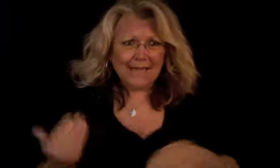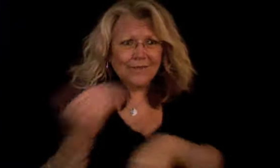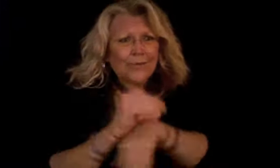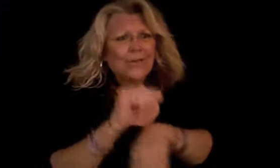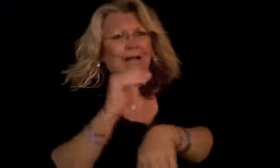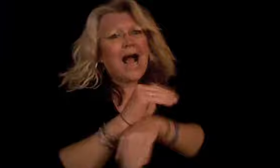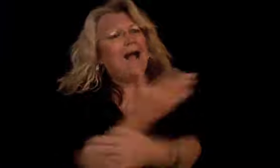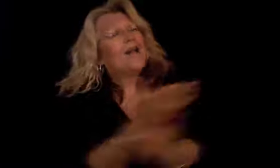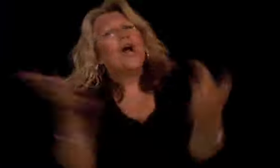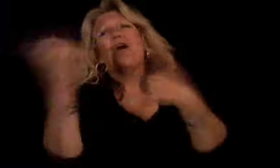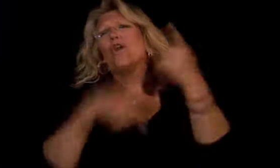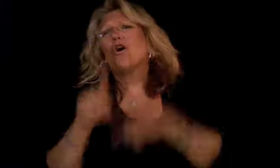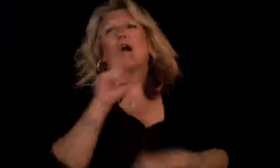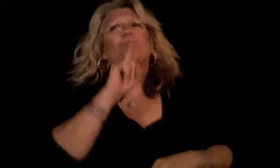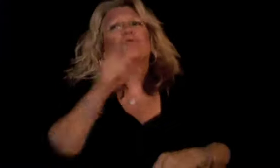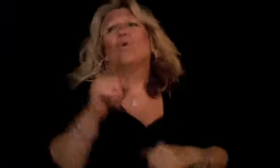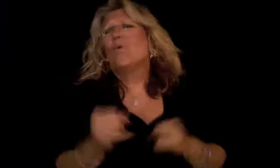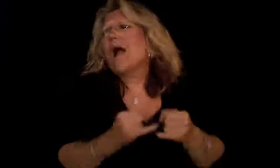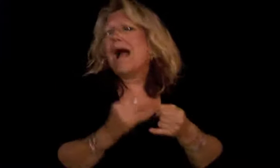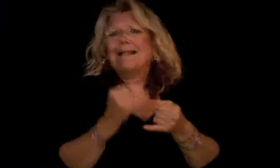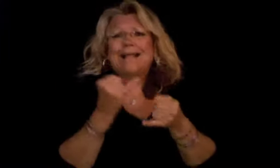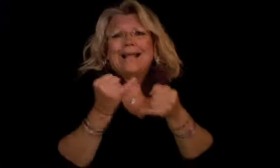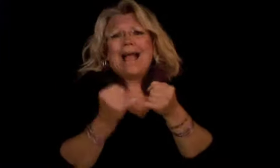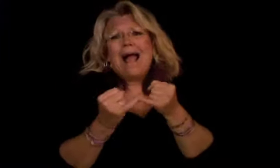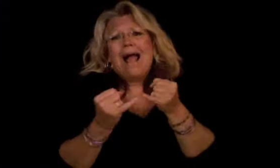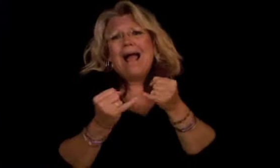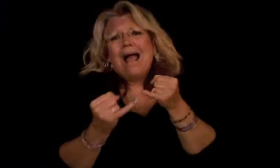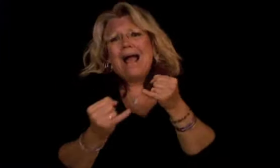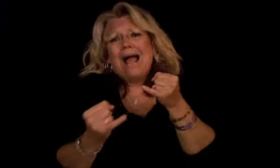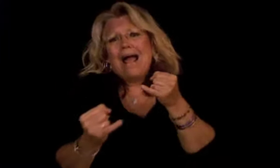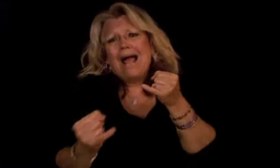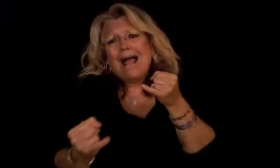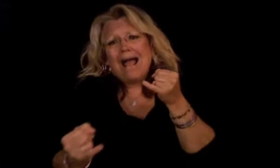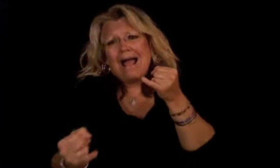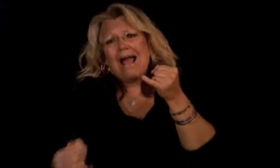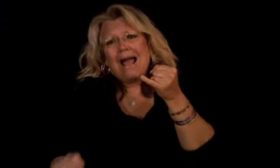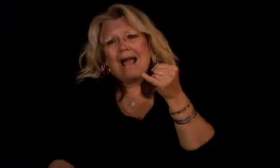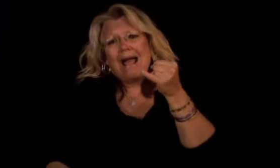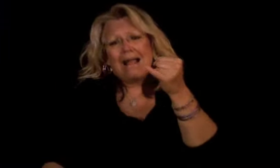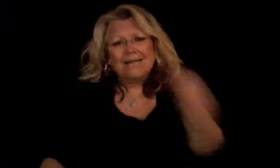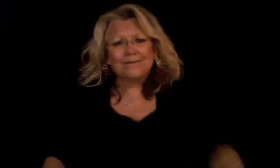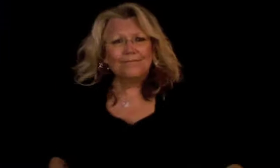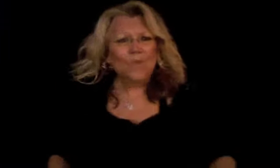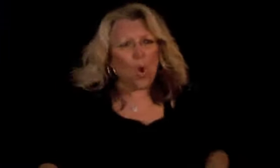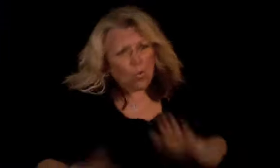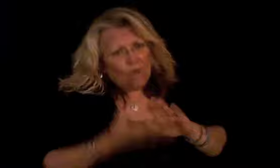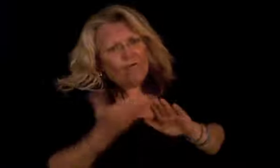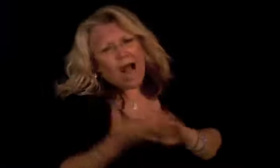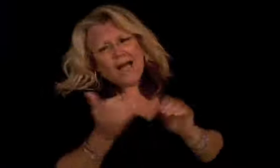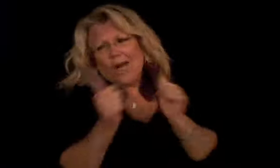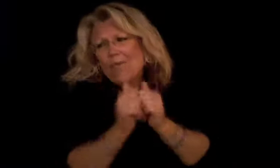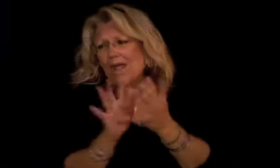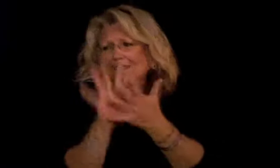They'll come true in the end They'll true We're running with the